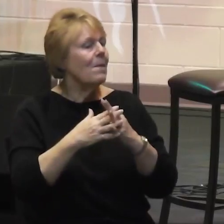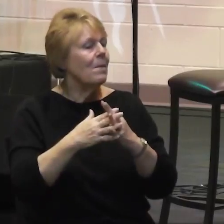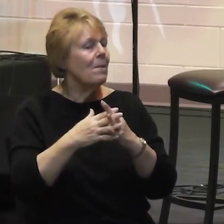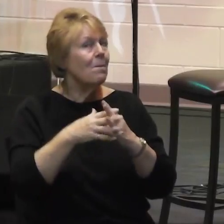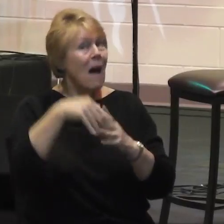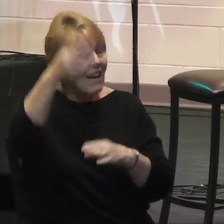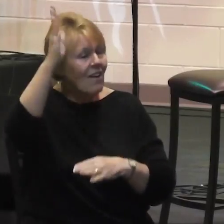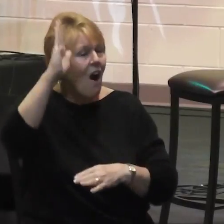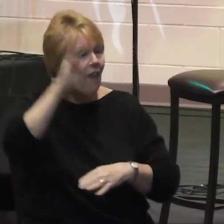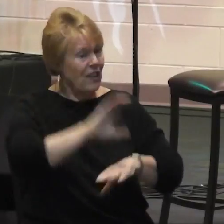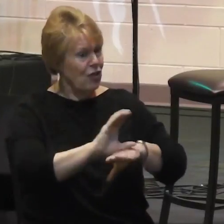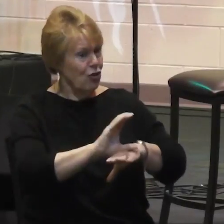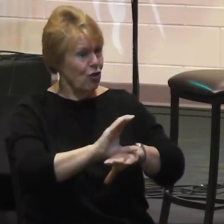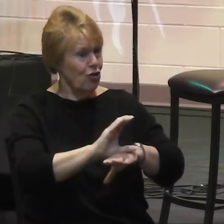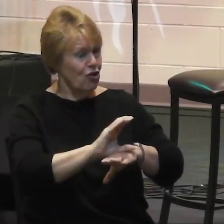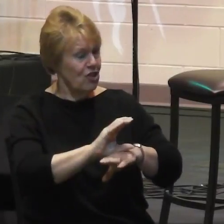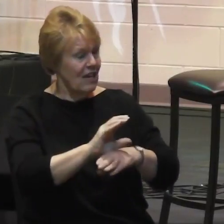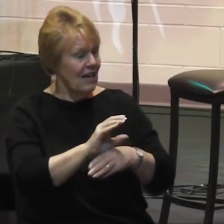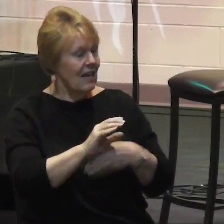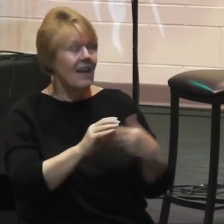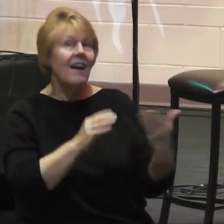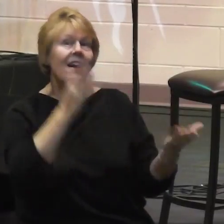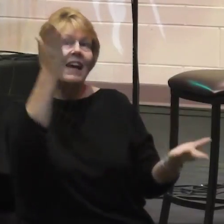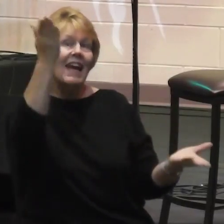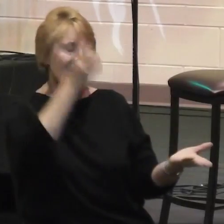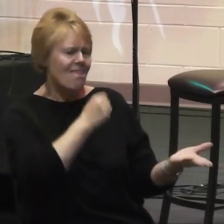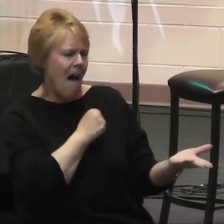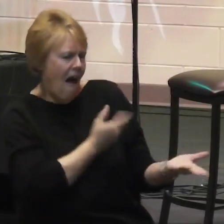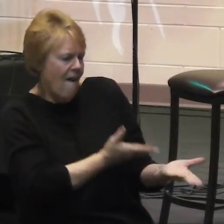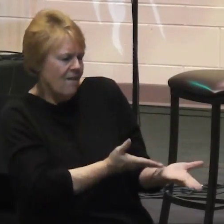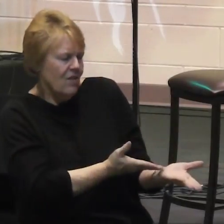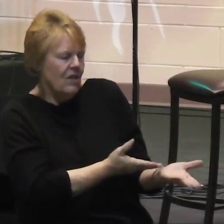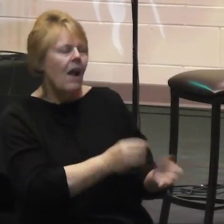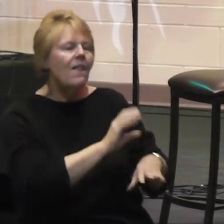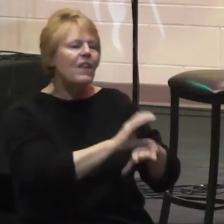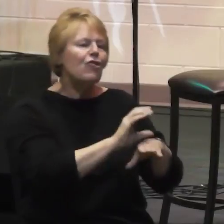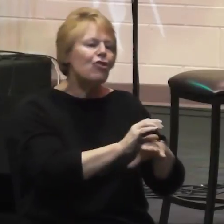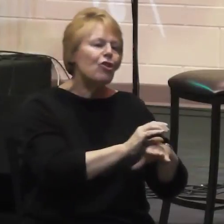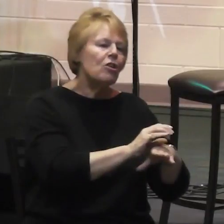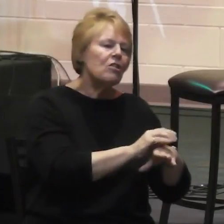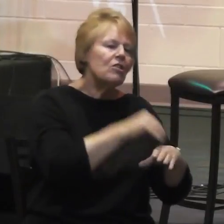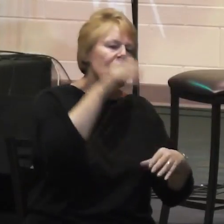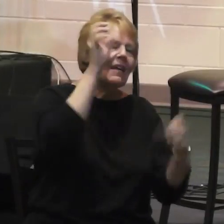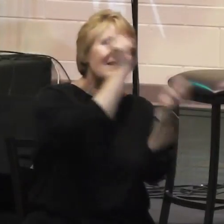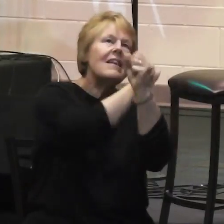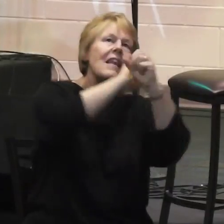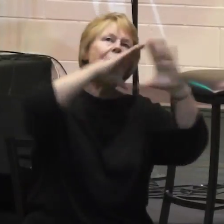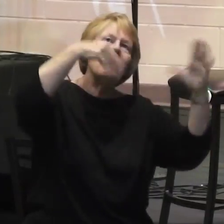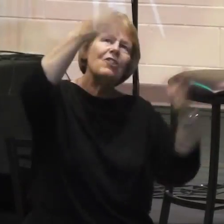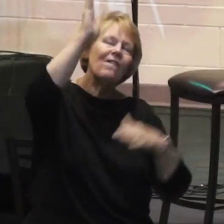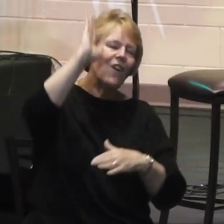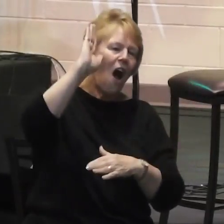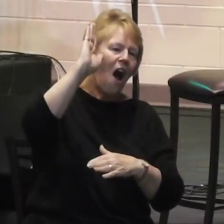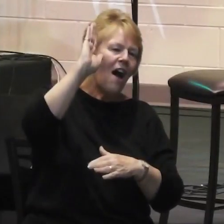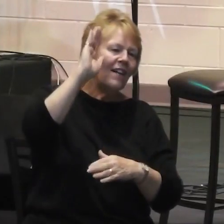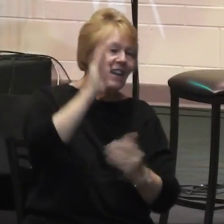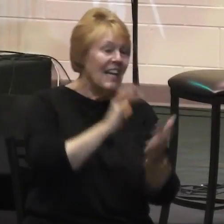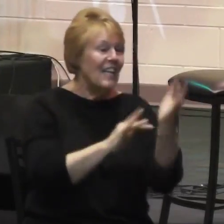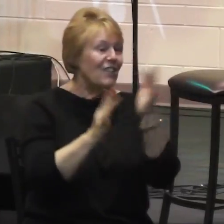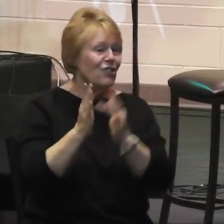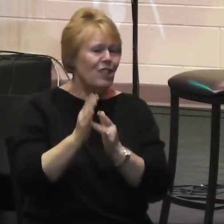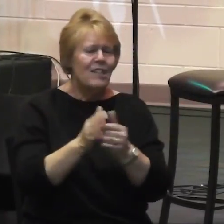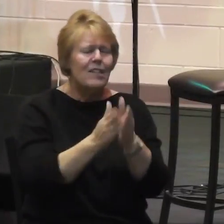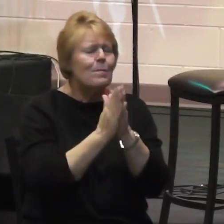of his love. The church carries the image of God. Jesus in his prayer prays that the believers